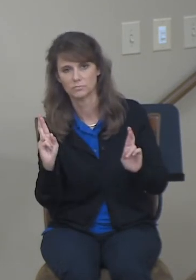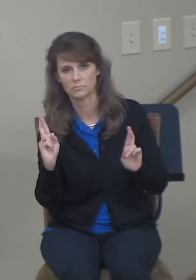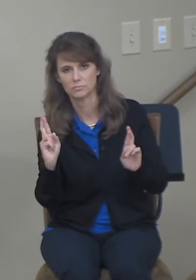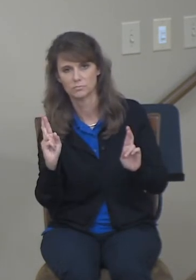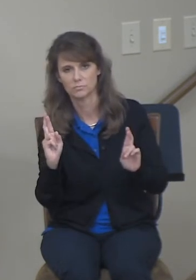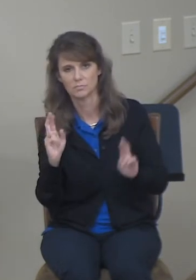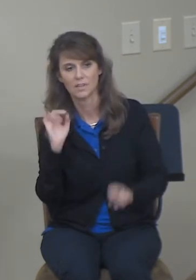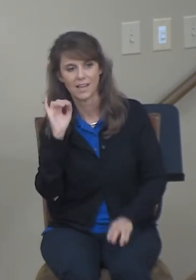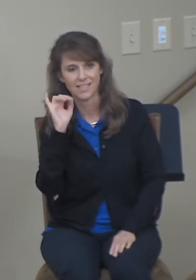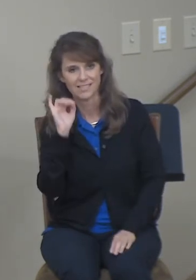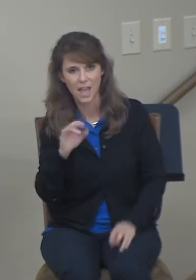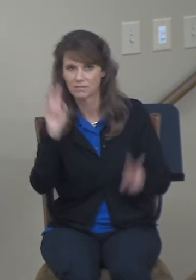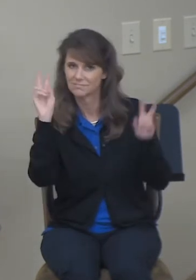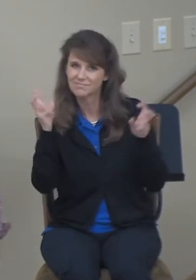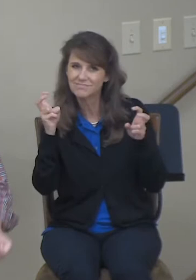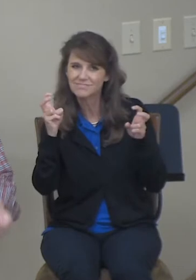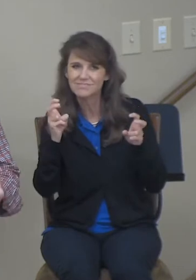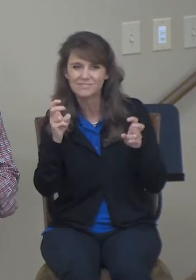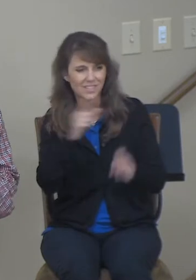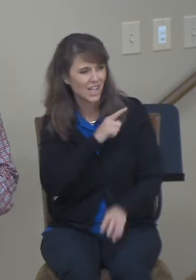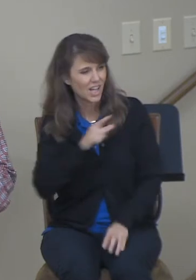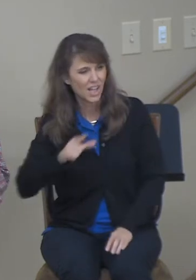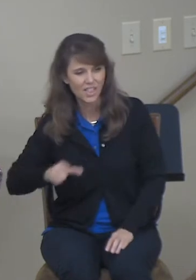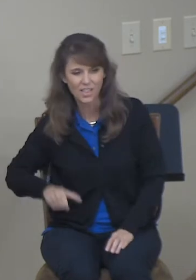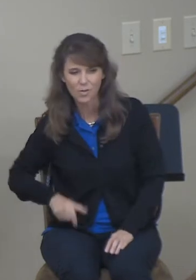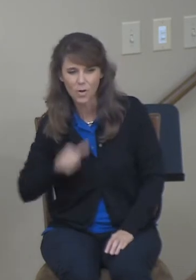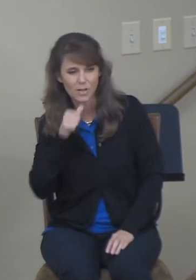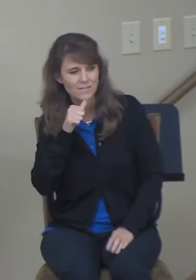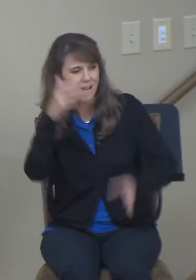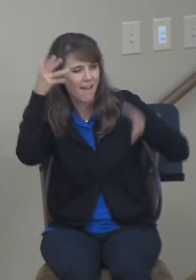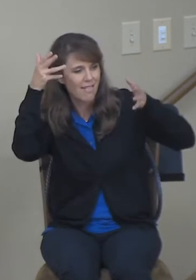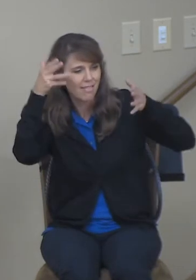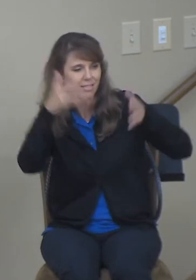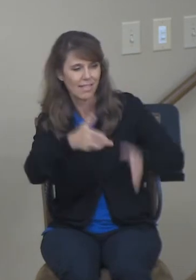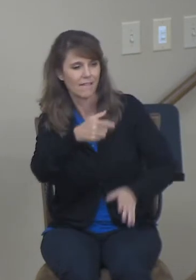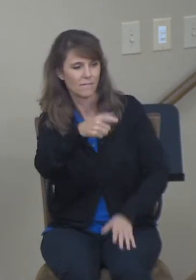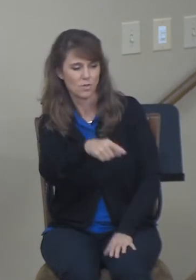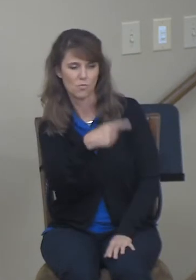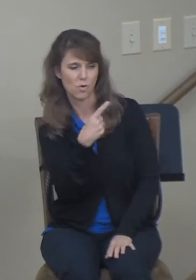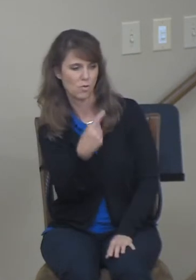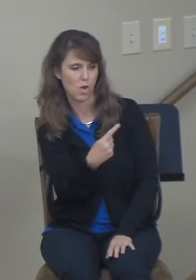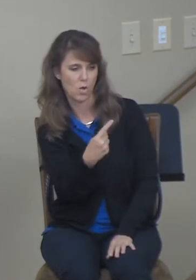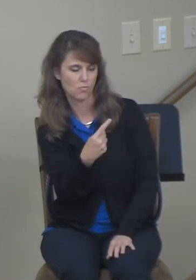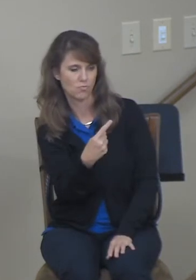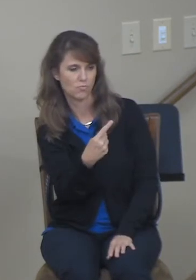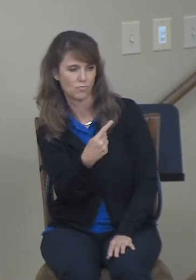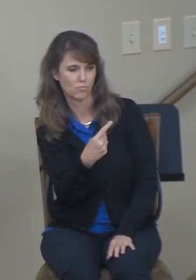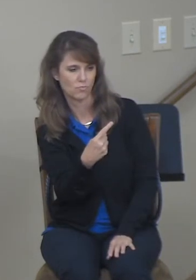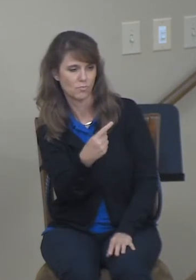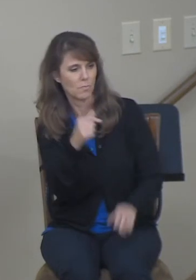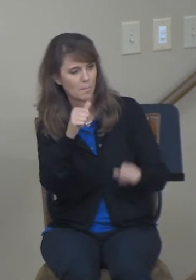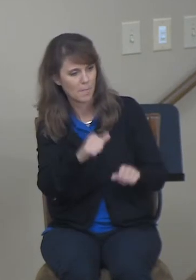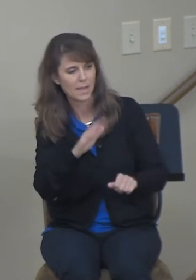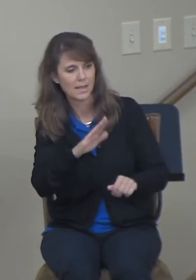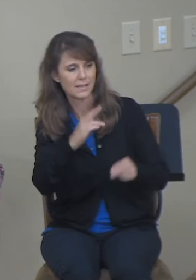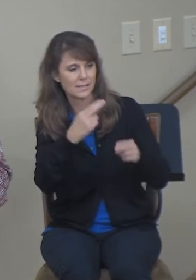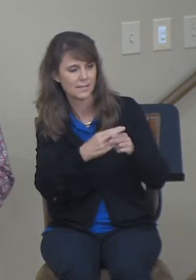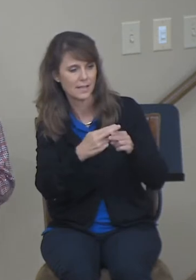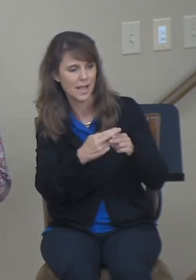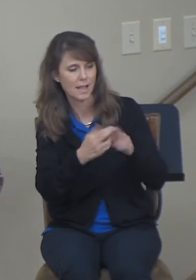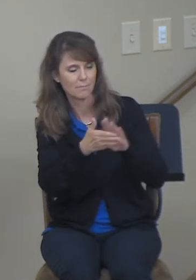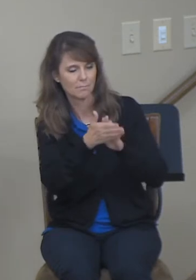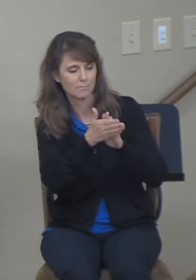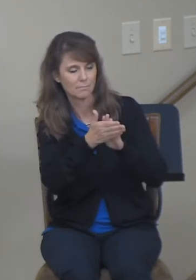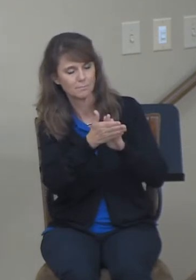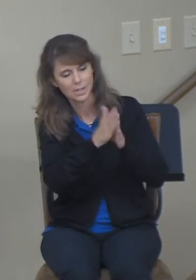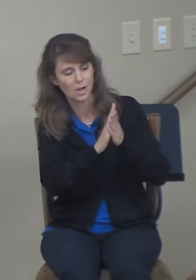Lord has not left you with a redeemer in Israel. May his name become famous. The book